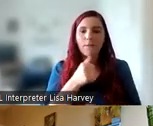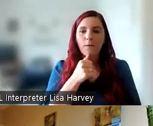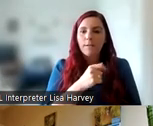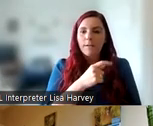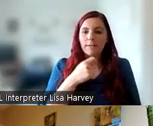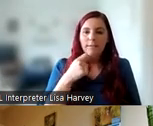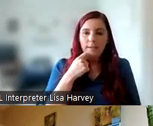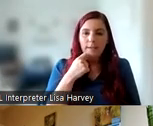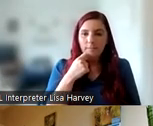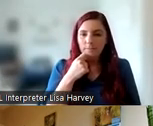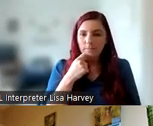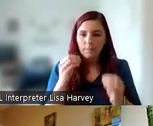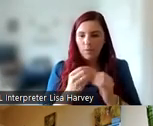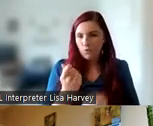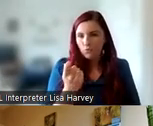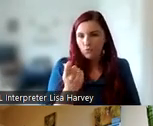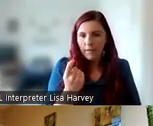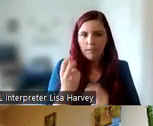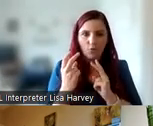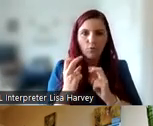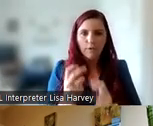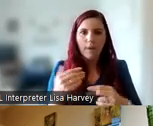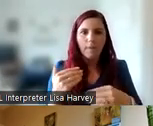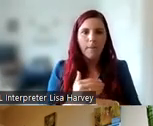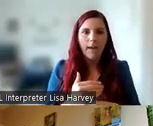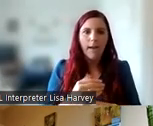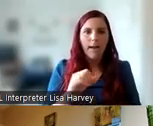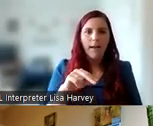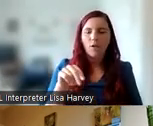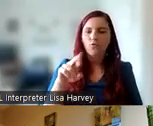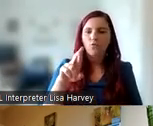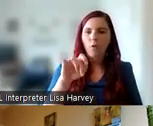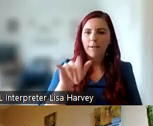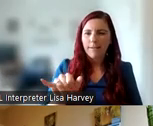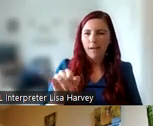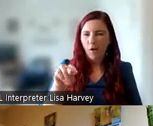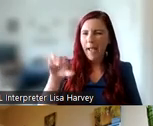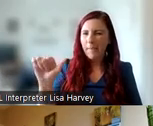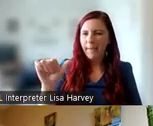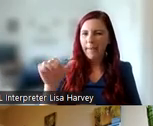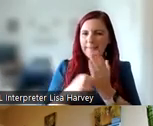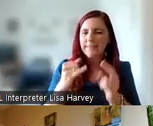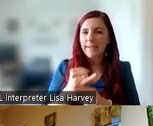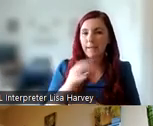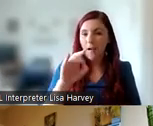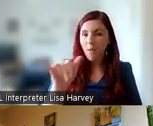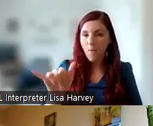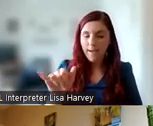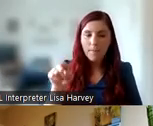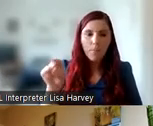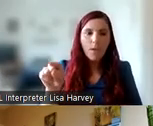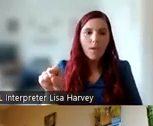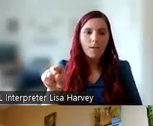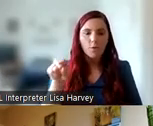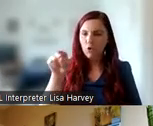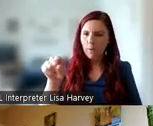to mention some very recent research that was conducted by Anne Roddy for her master's thesis at the University of Galway. Anne was interested in